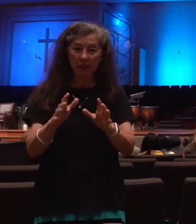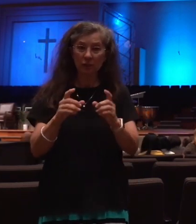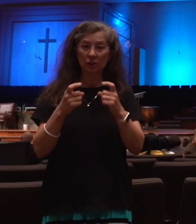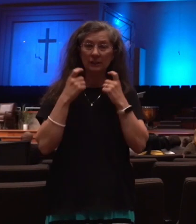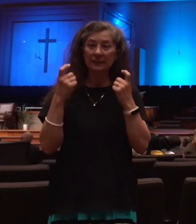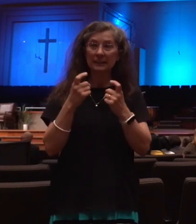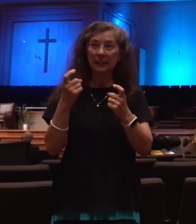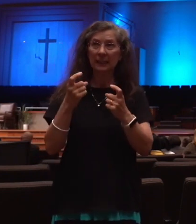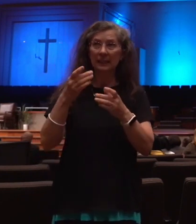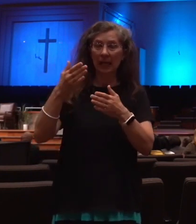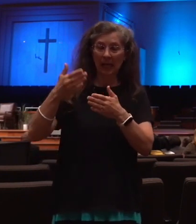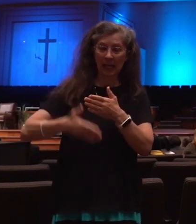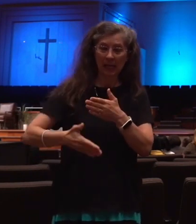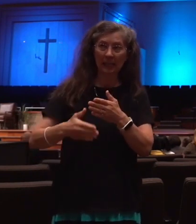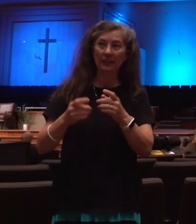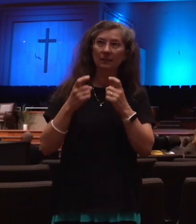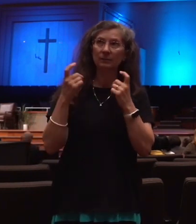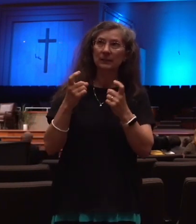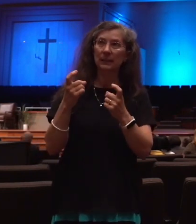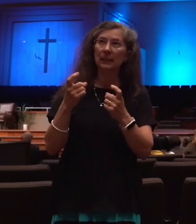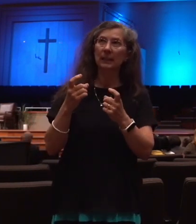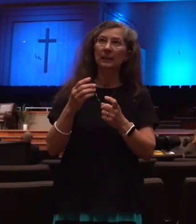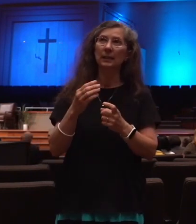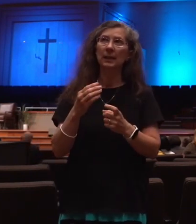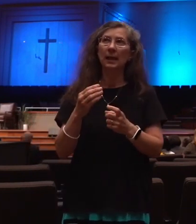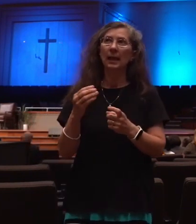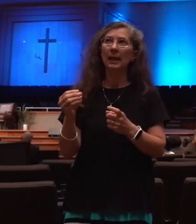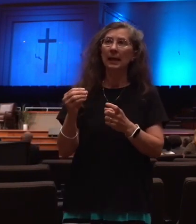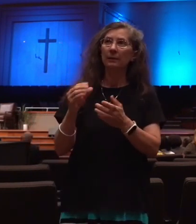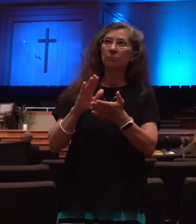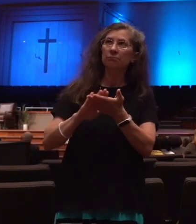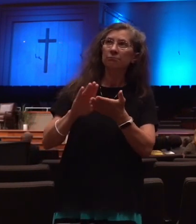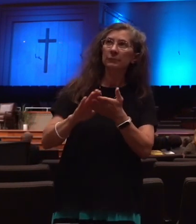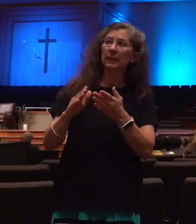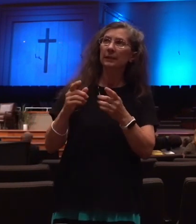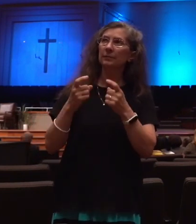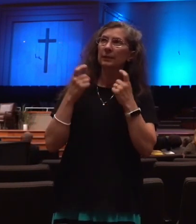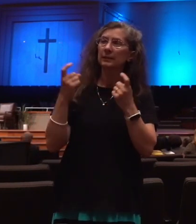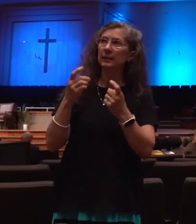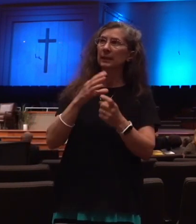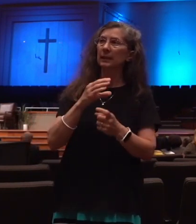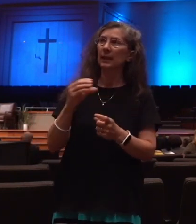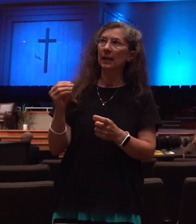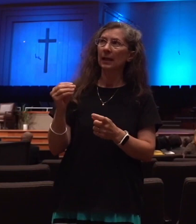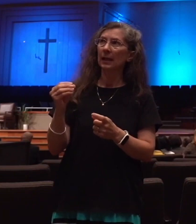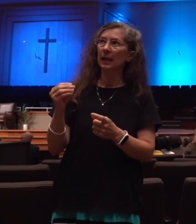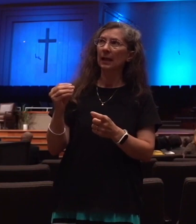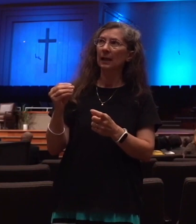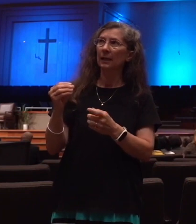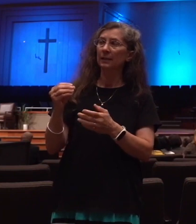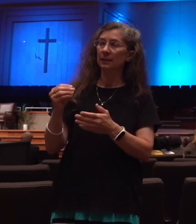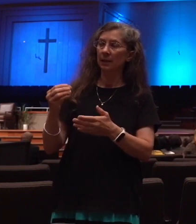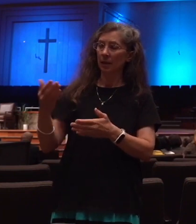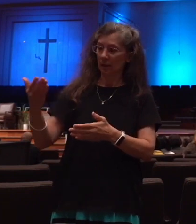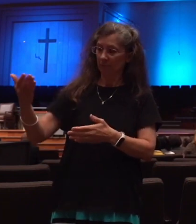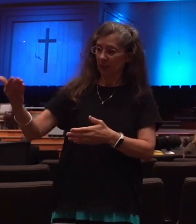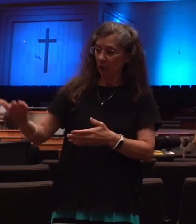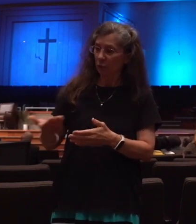and to make reconciliation for iniquity, and to bring in everlasting righteousness, and to